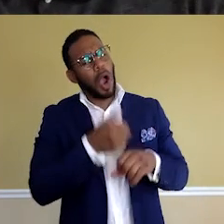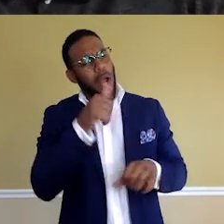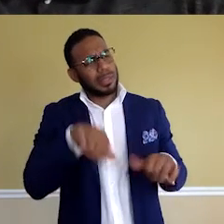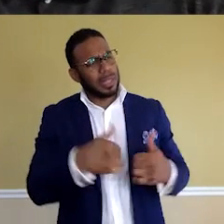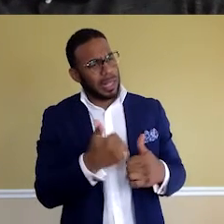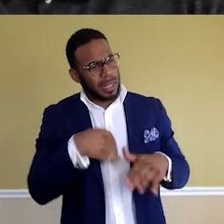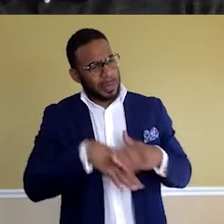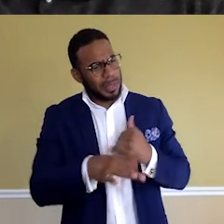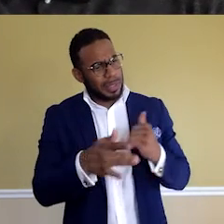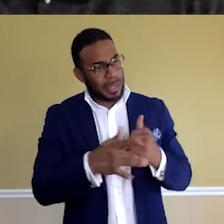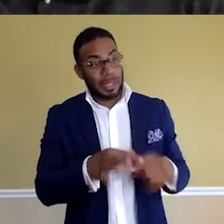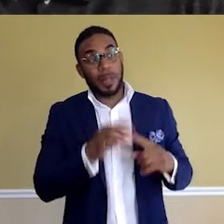coming into tech, especially for marketing?